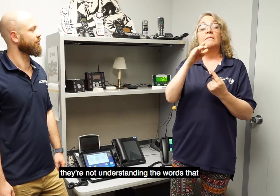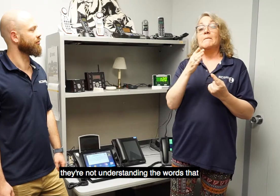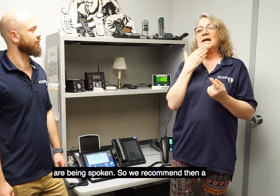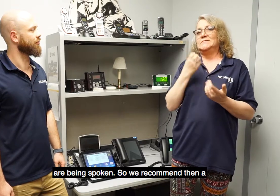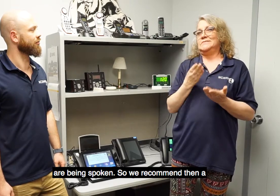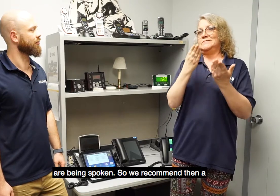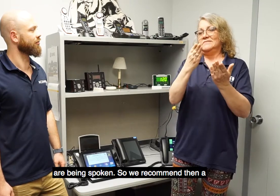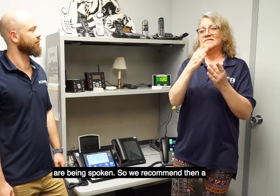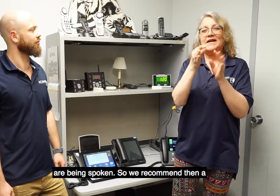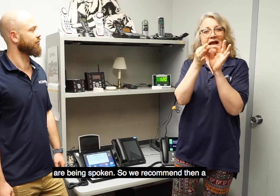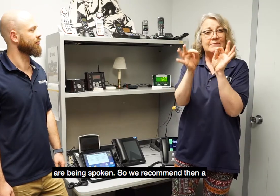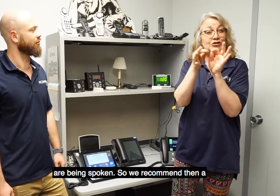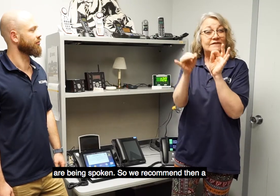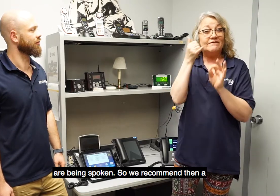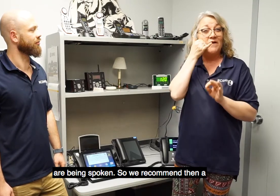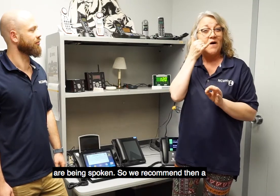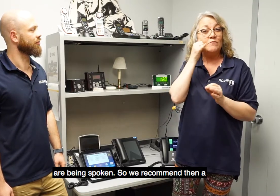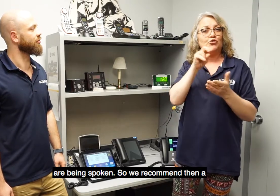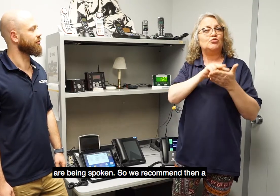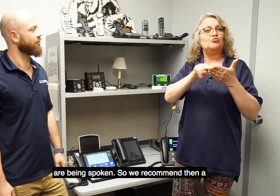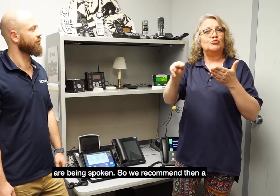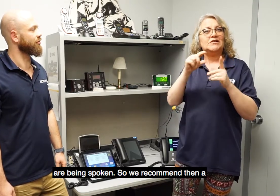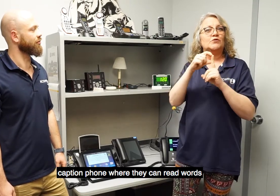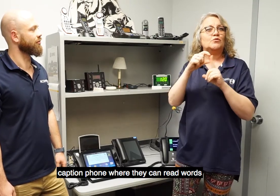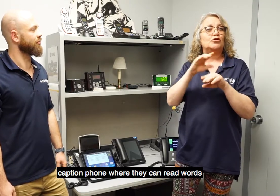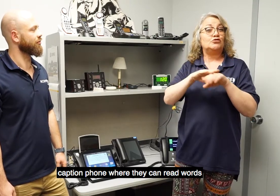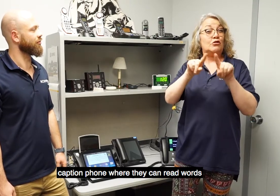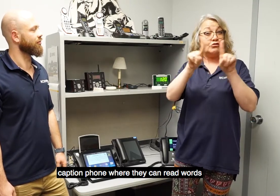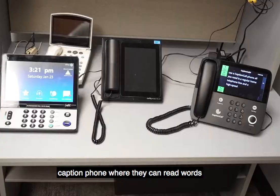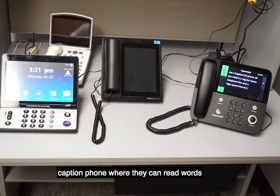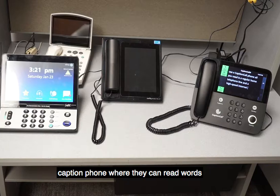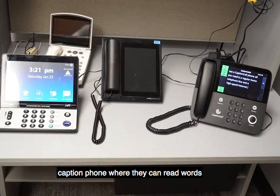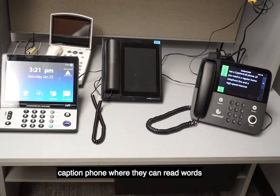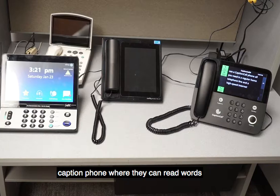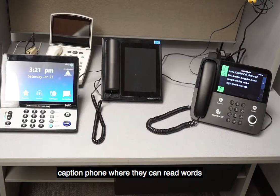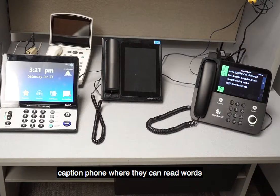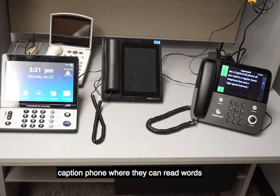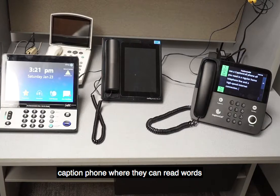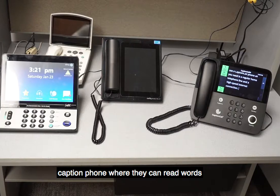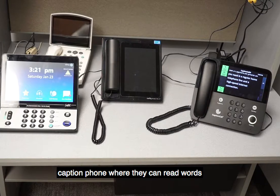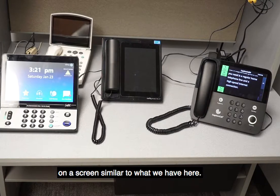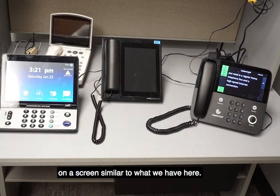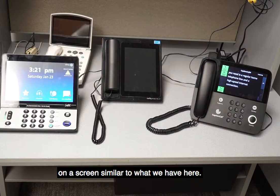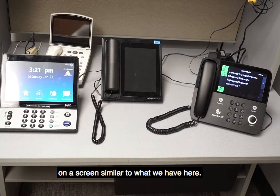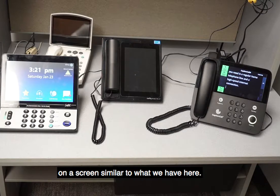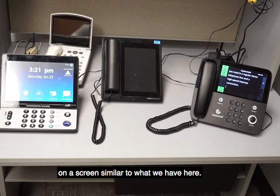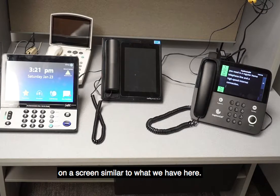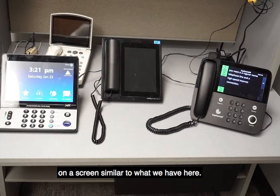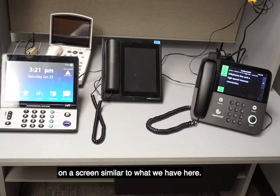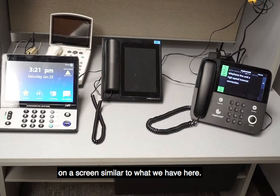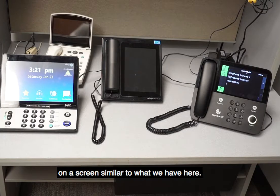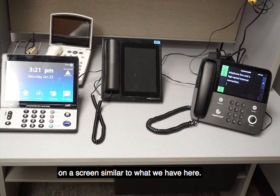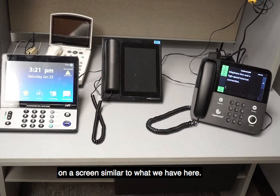spoken. So, we recommend then a captioned phone where they can read words on a screen similar to what we have here.